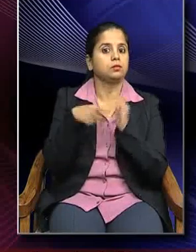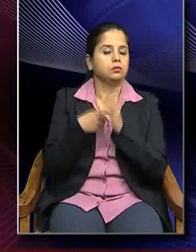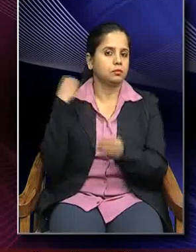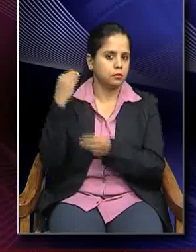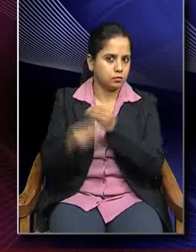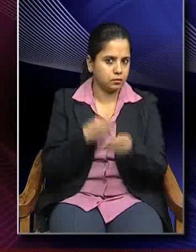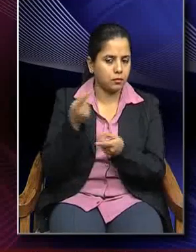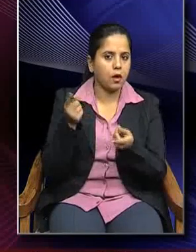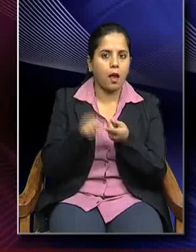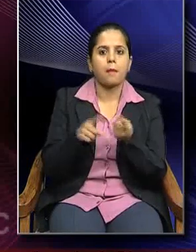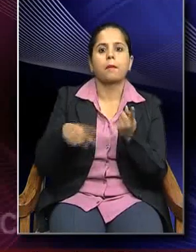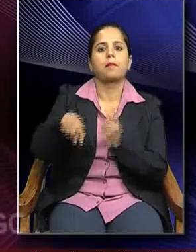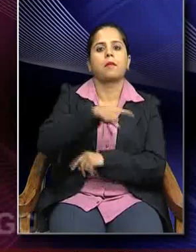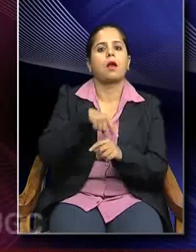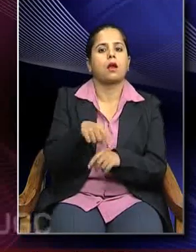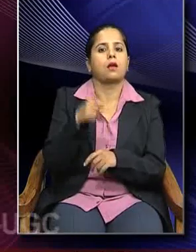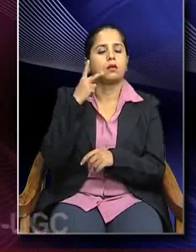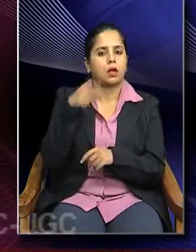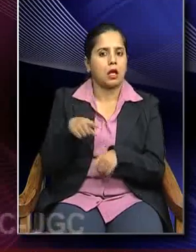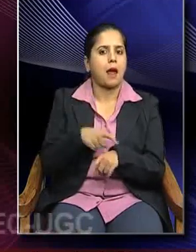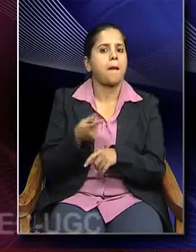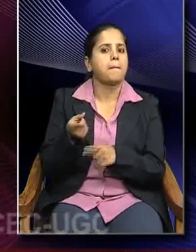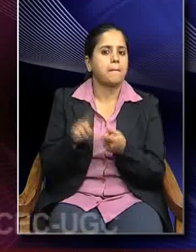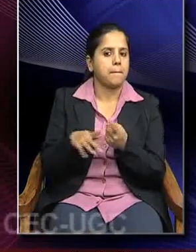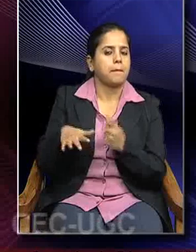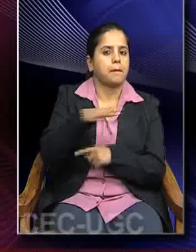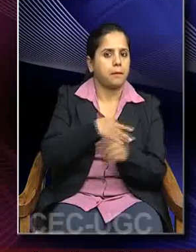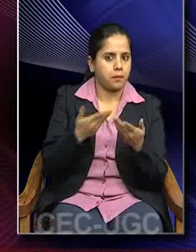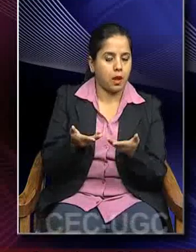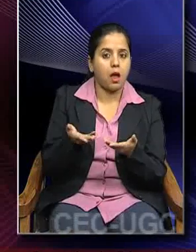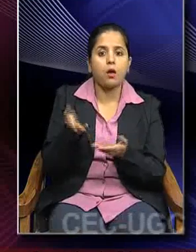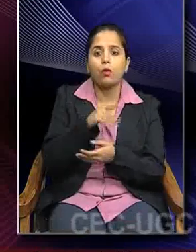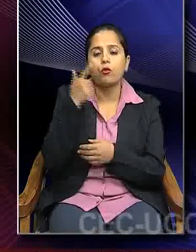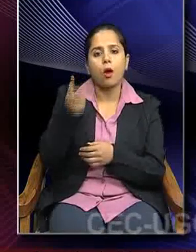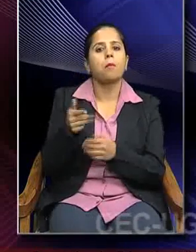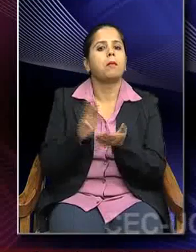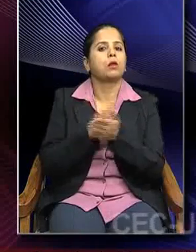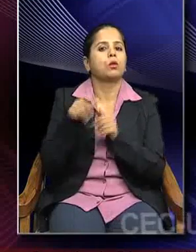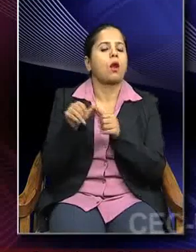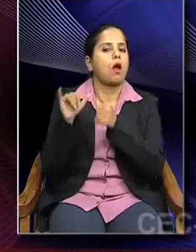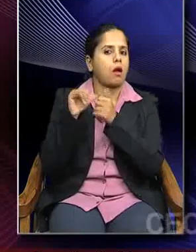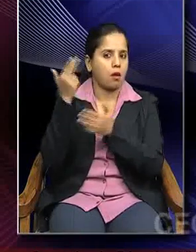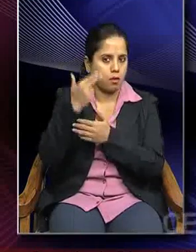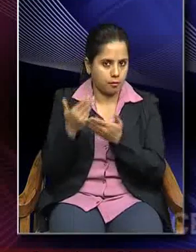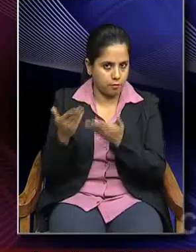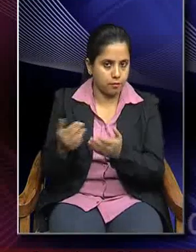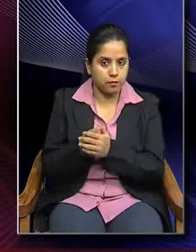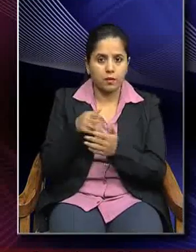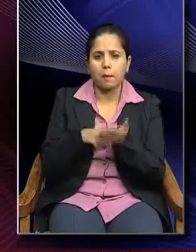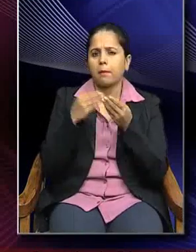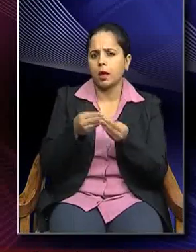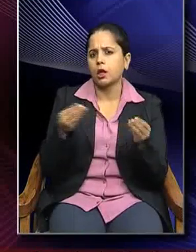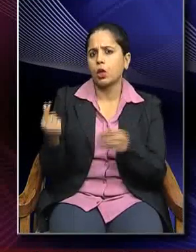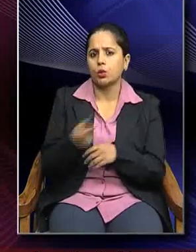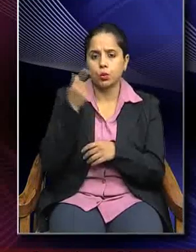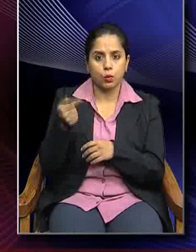happening across time through Mathura art. Materials that are used in